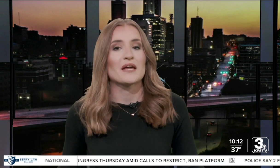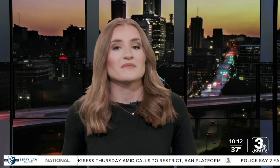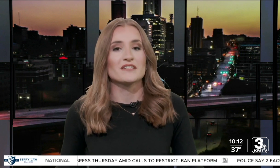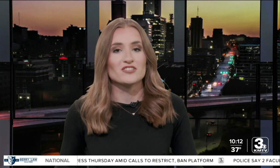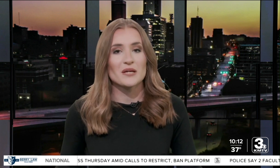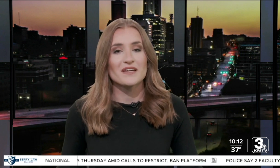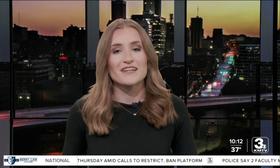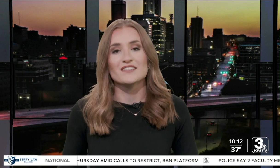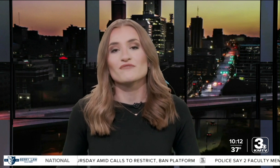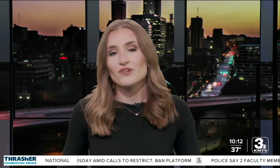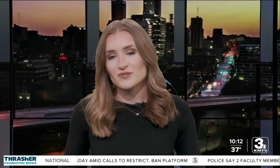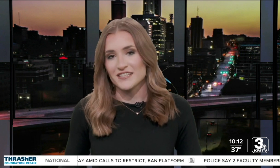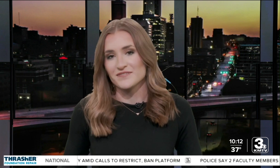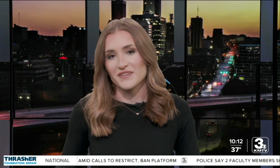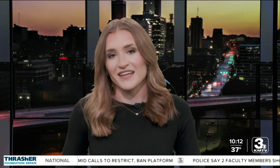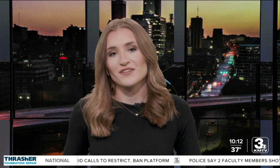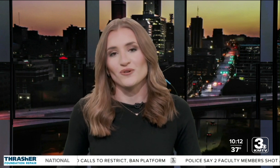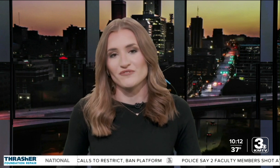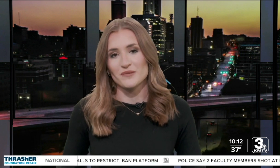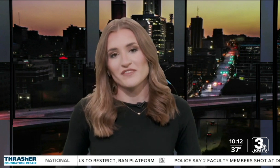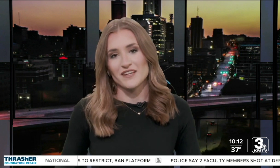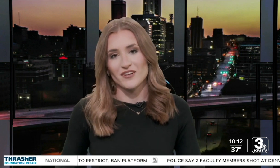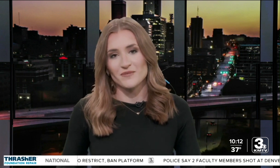see Pamela and Jamie is in Frozen at the Orpheum Theater. and Frozen the Orpheum